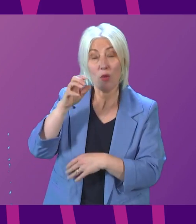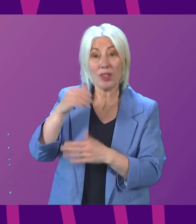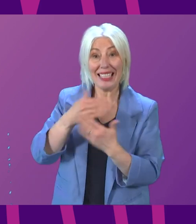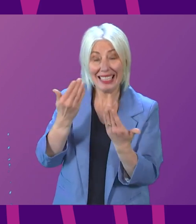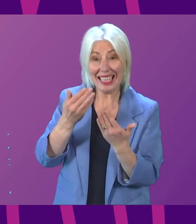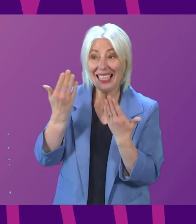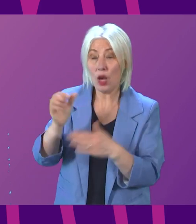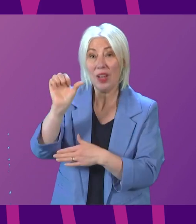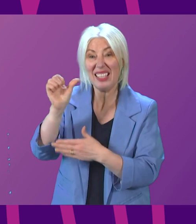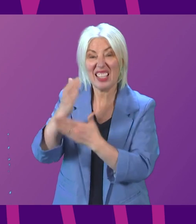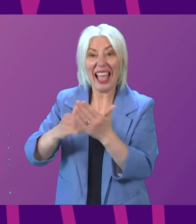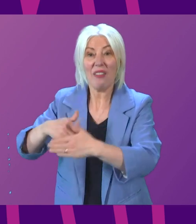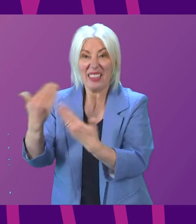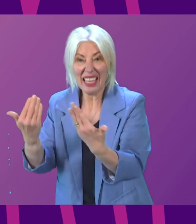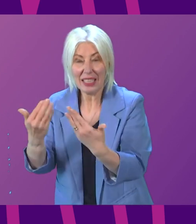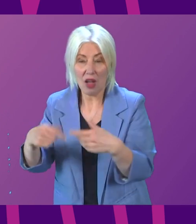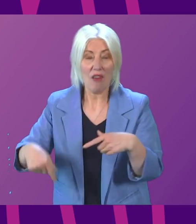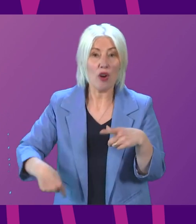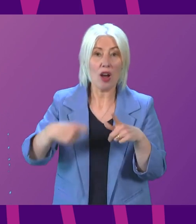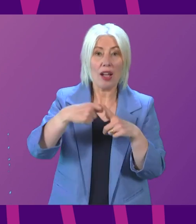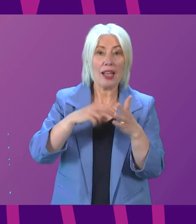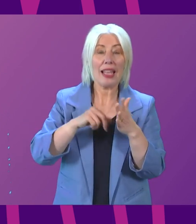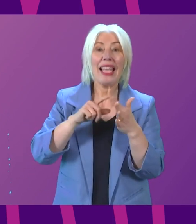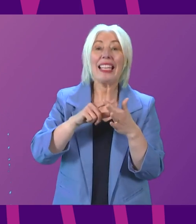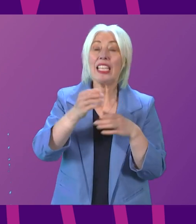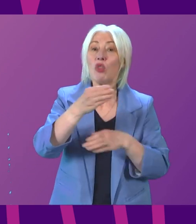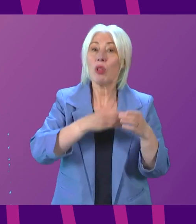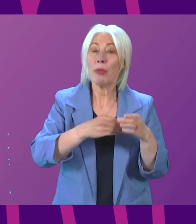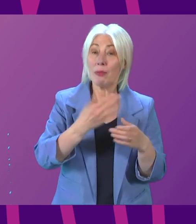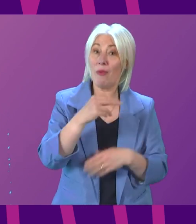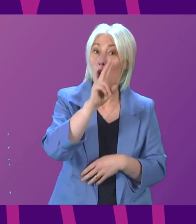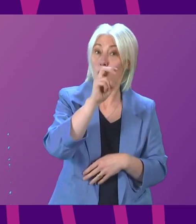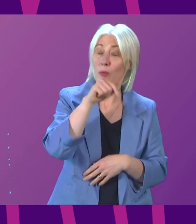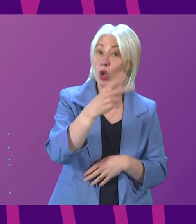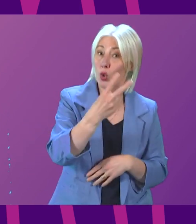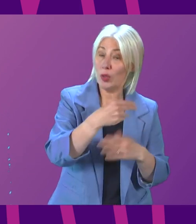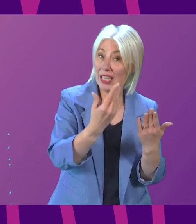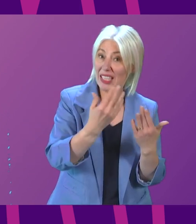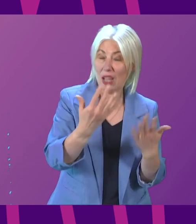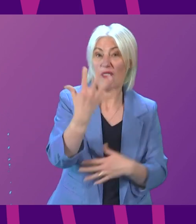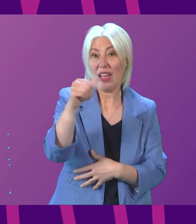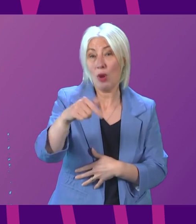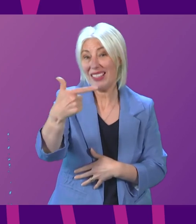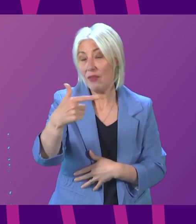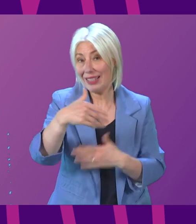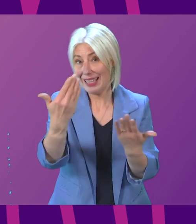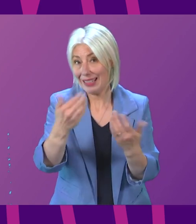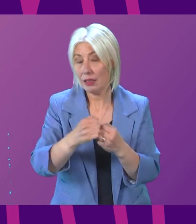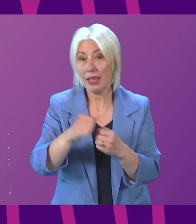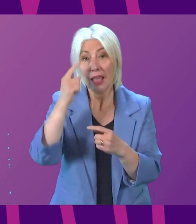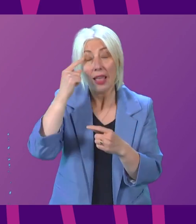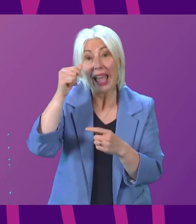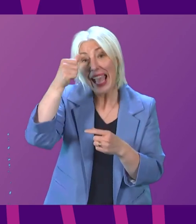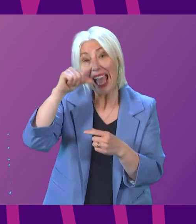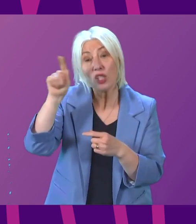and a half days. The average length of stay for knee replacements has fallen from 12.2 days to 5.7 days. And, of course, for cataracts, which used to involve